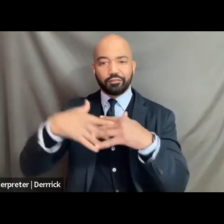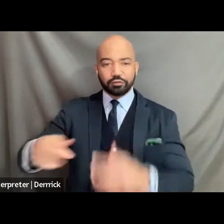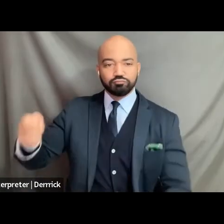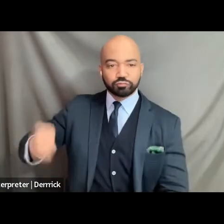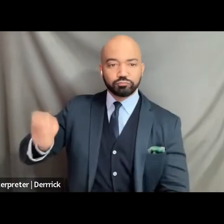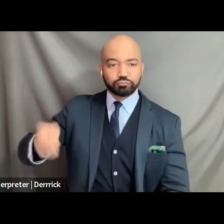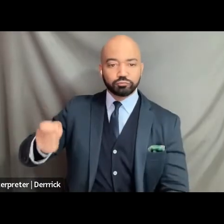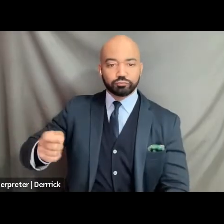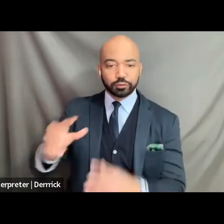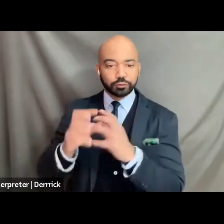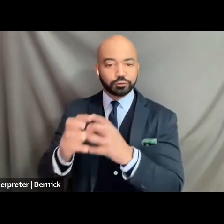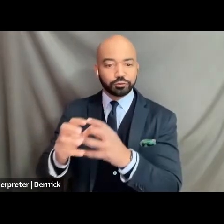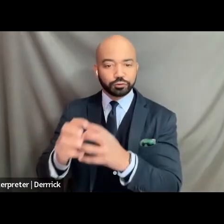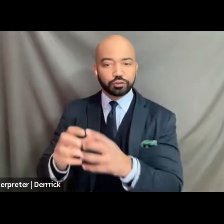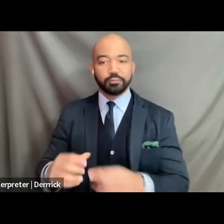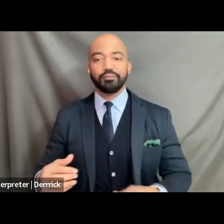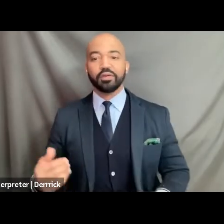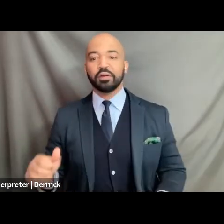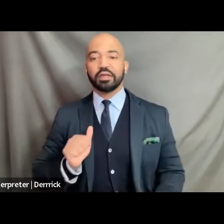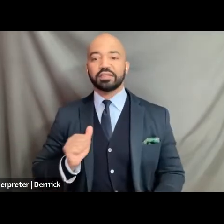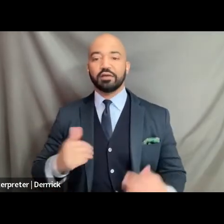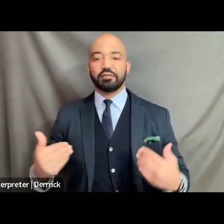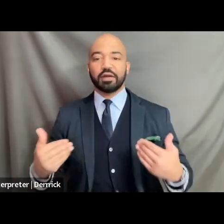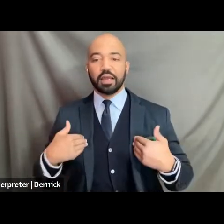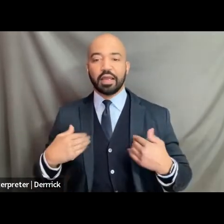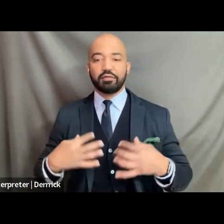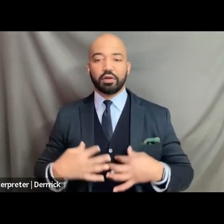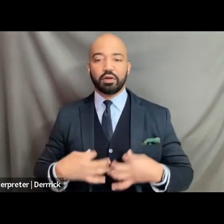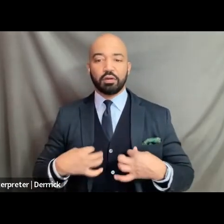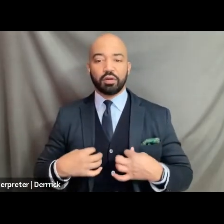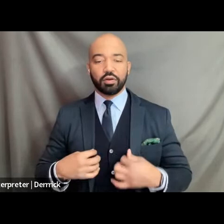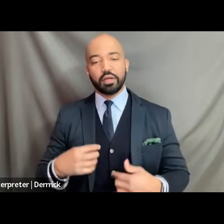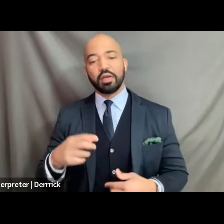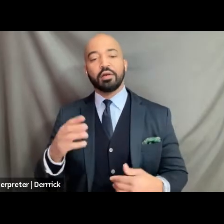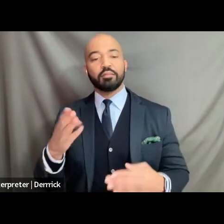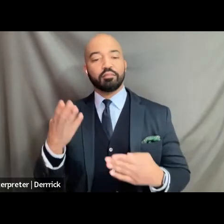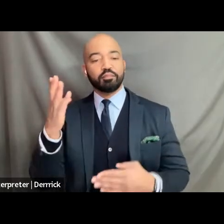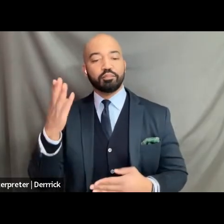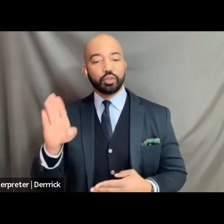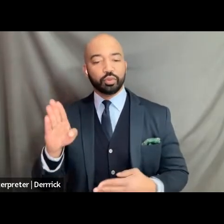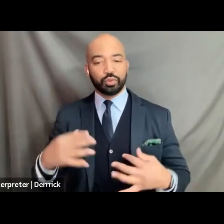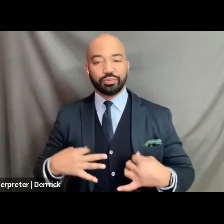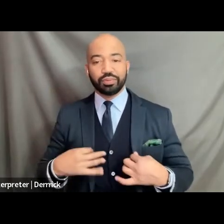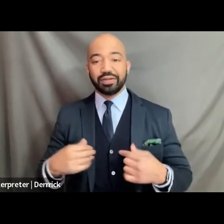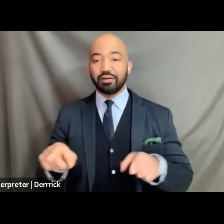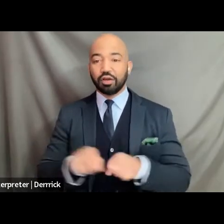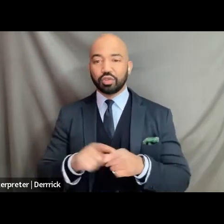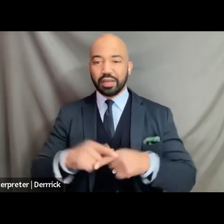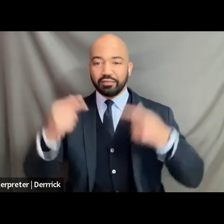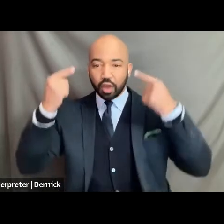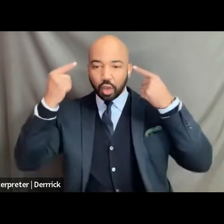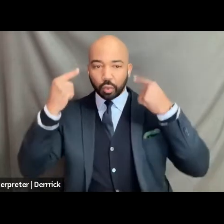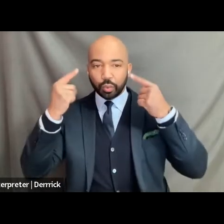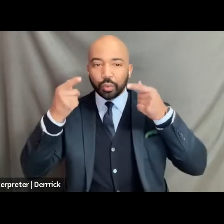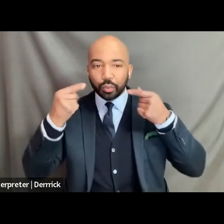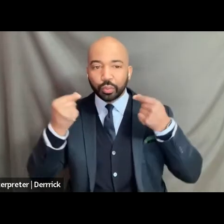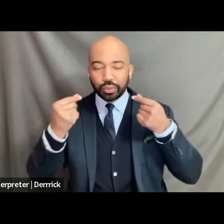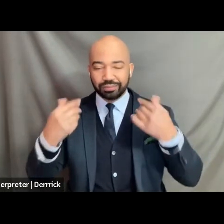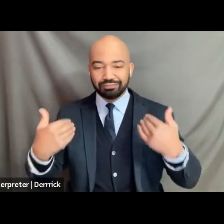a light blue suit um i have ear weights that are um black and angular and i'm sitting in a brown chair